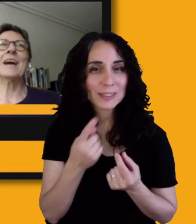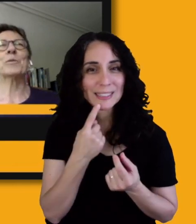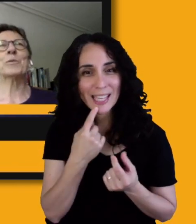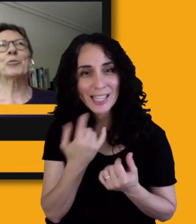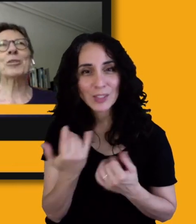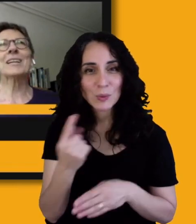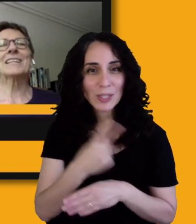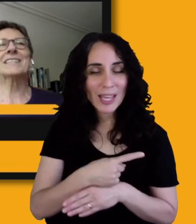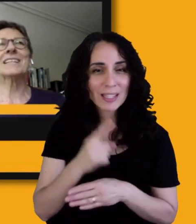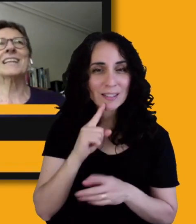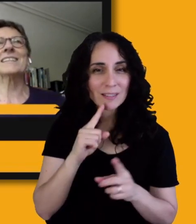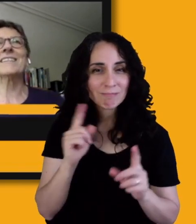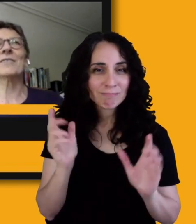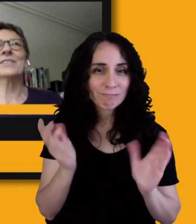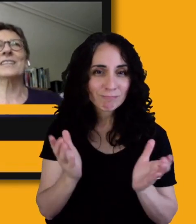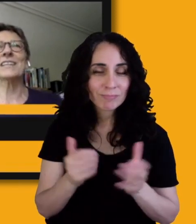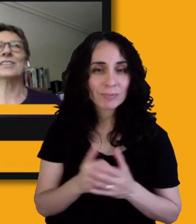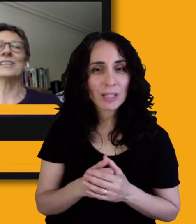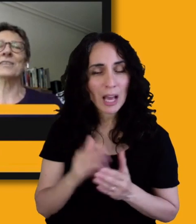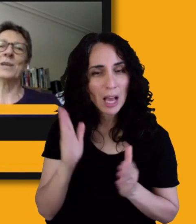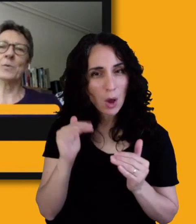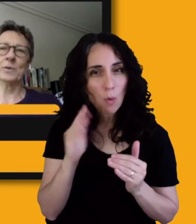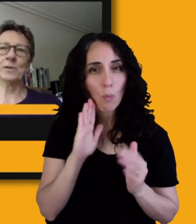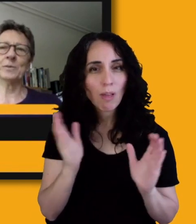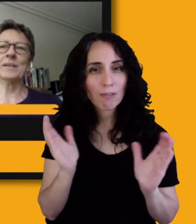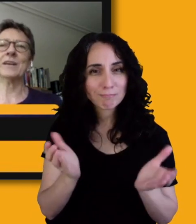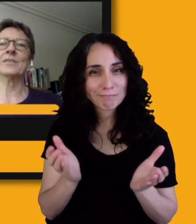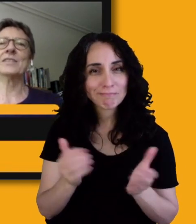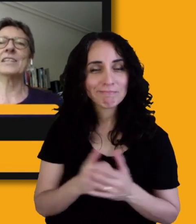we were going to organize today's conversation, and we hope it will be a conversation.